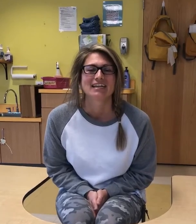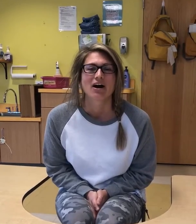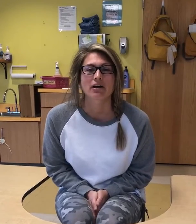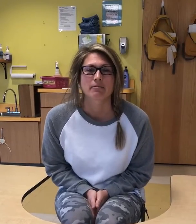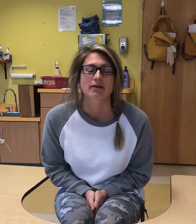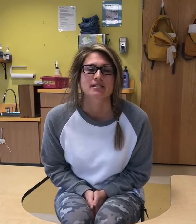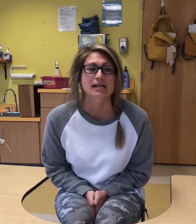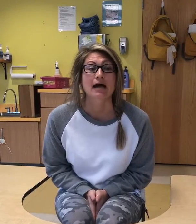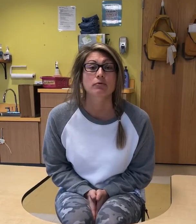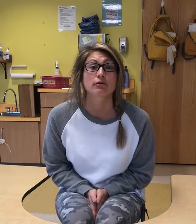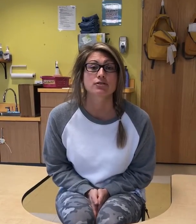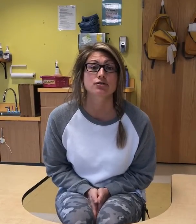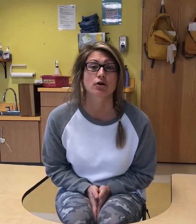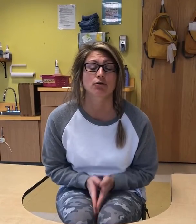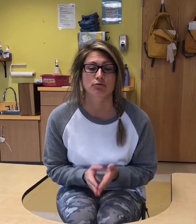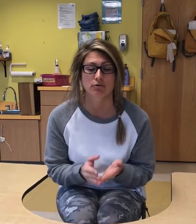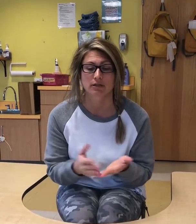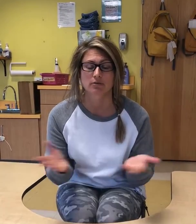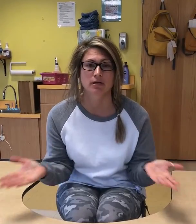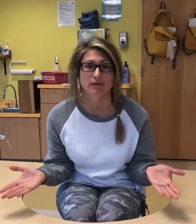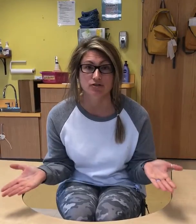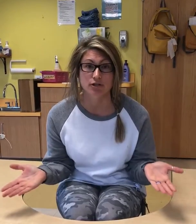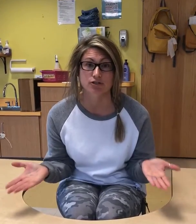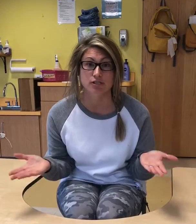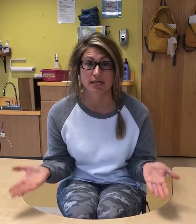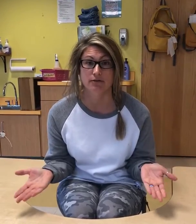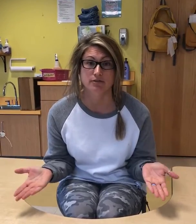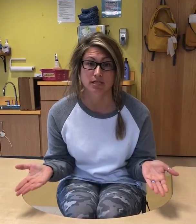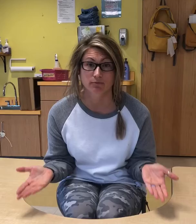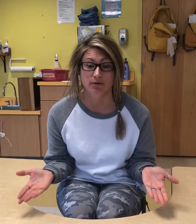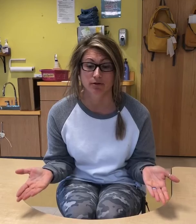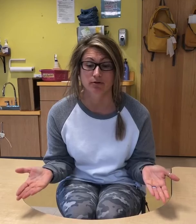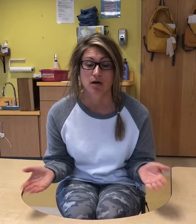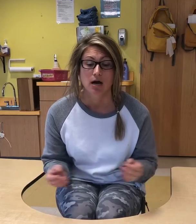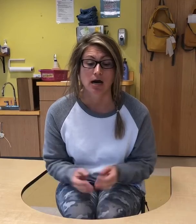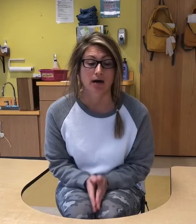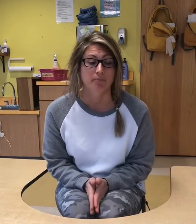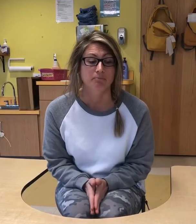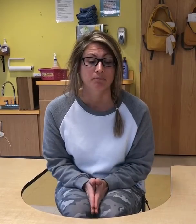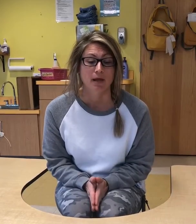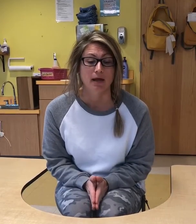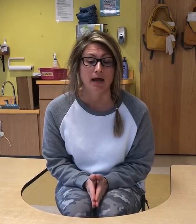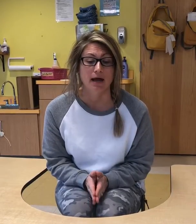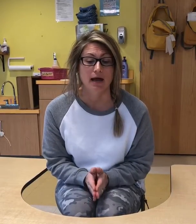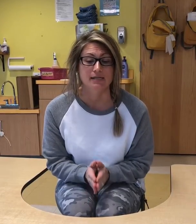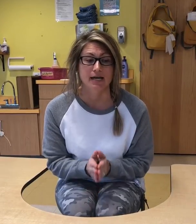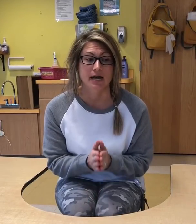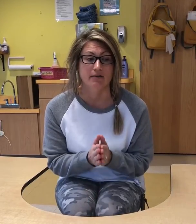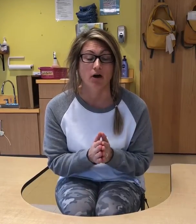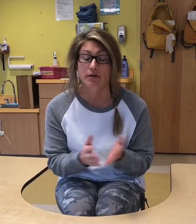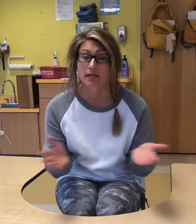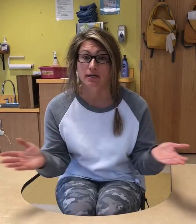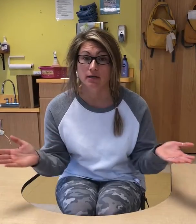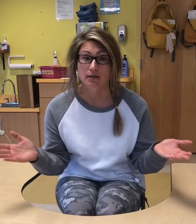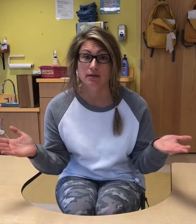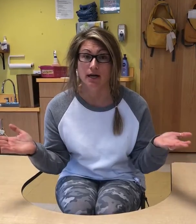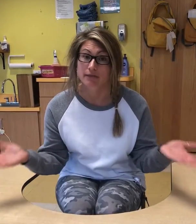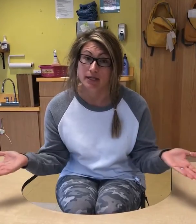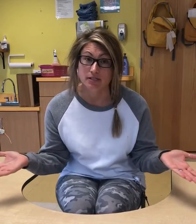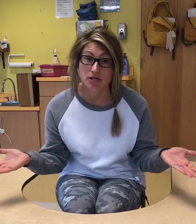Okay parents, I'm going to go through a little bit of our structured snack routine with you. As I have already gotten the kids to